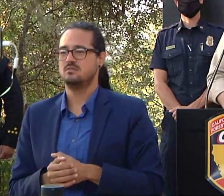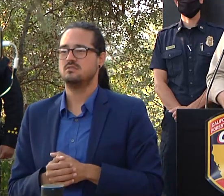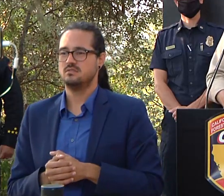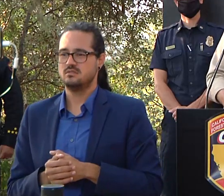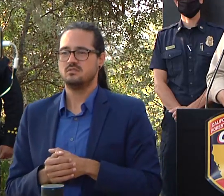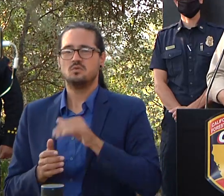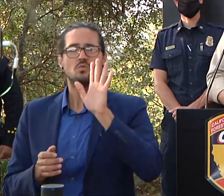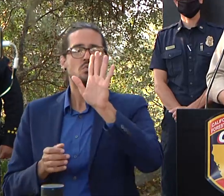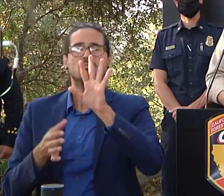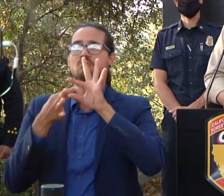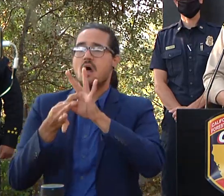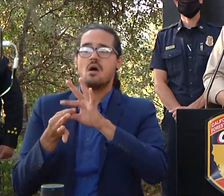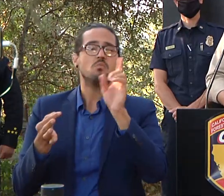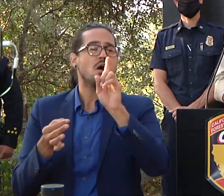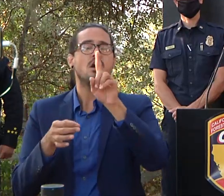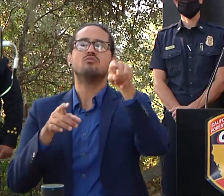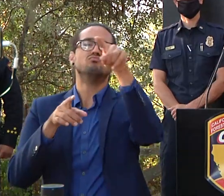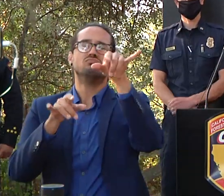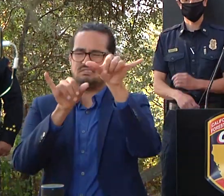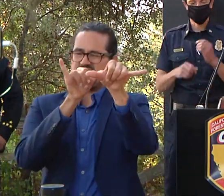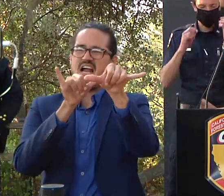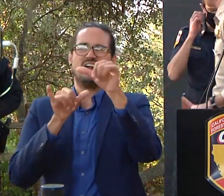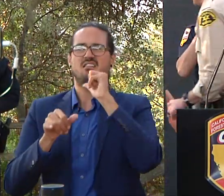different location that's all i got thank you